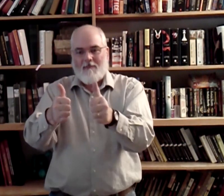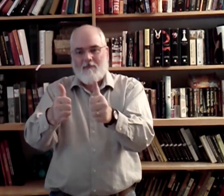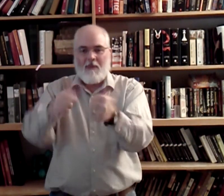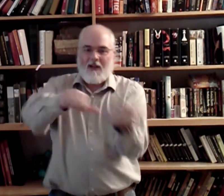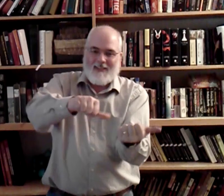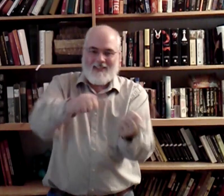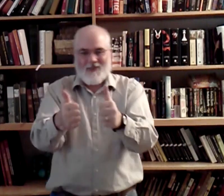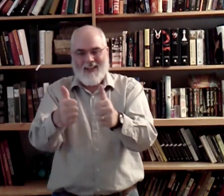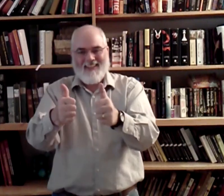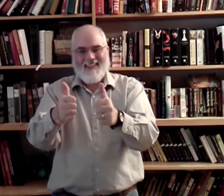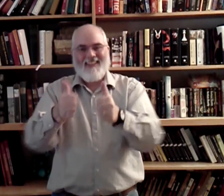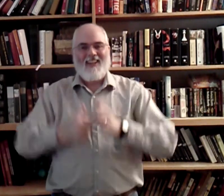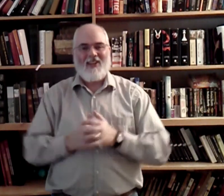But it's this way. Okay?